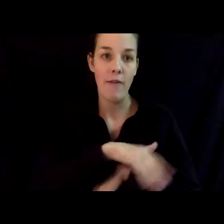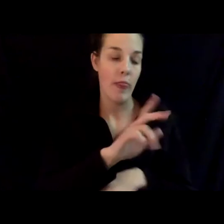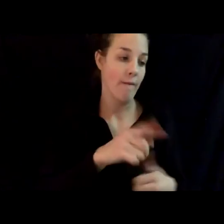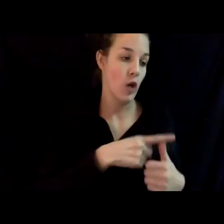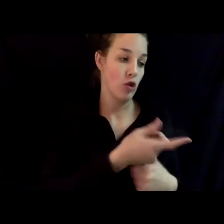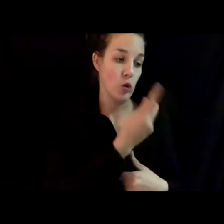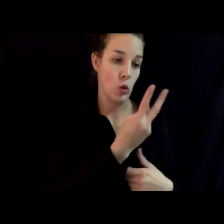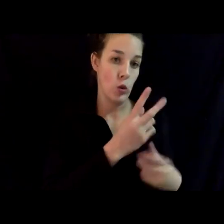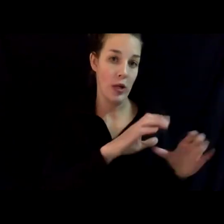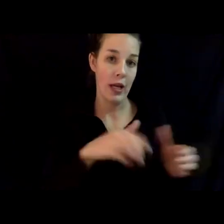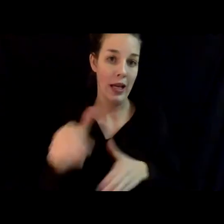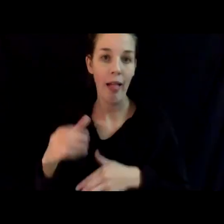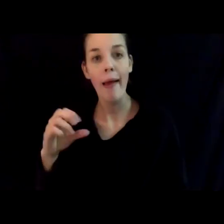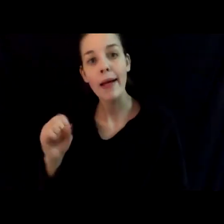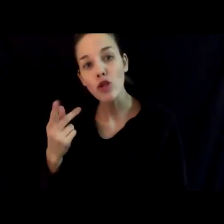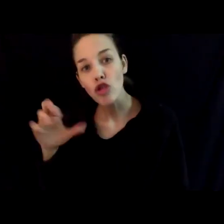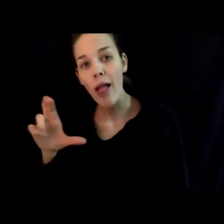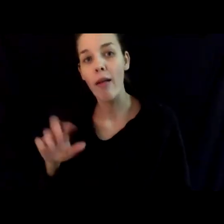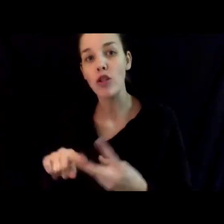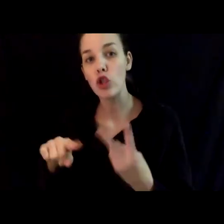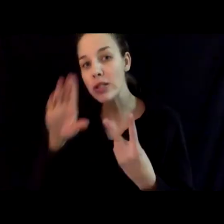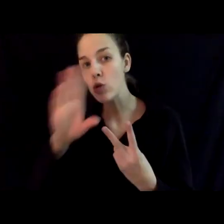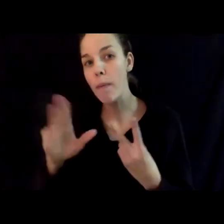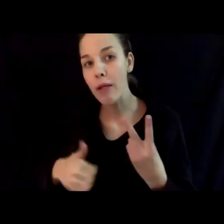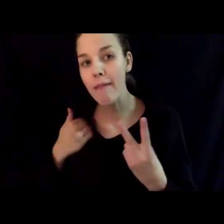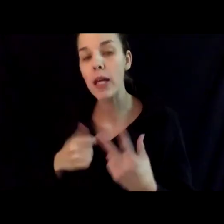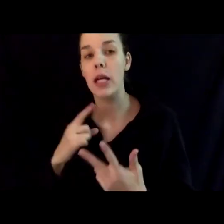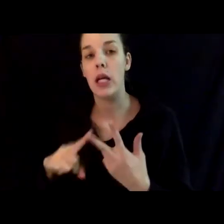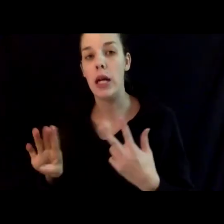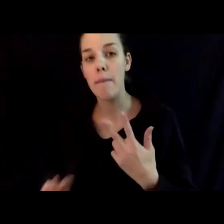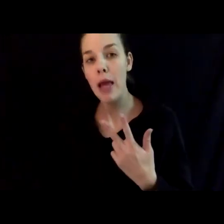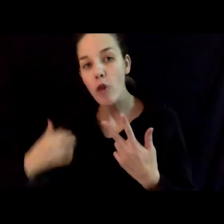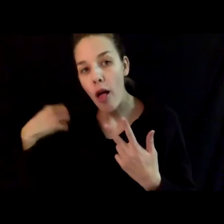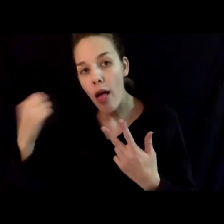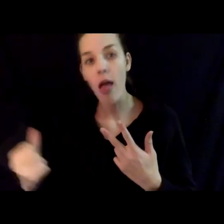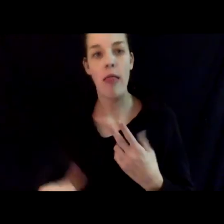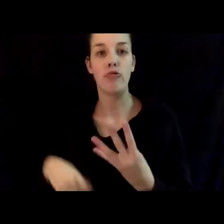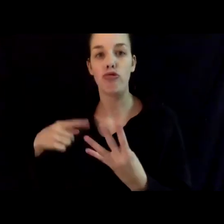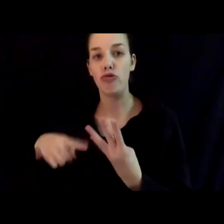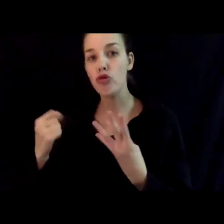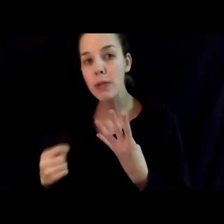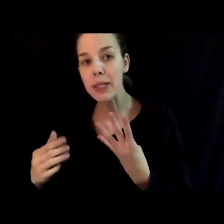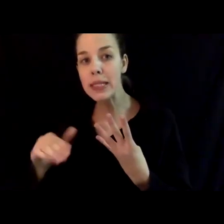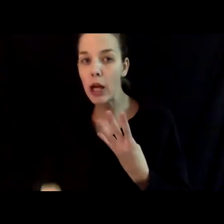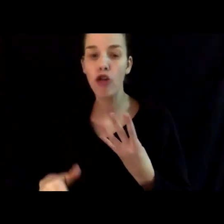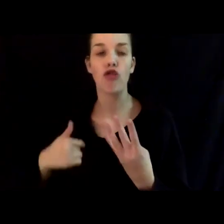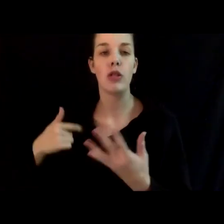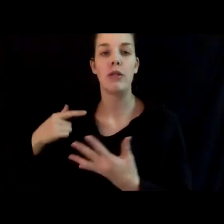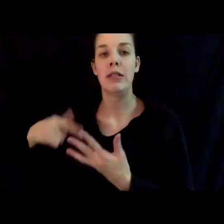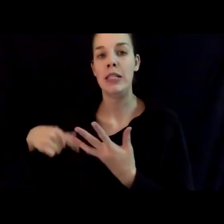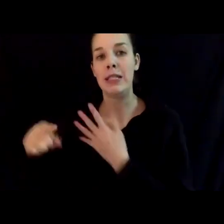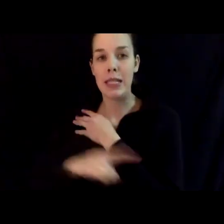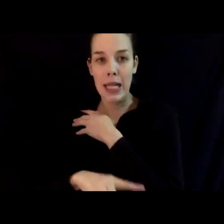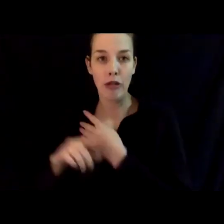including shelters, sober living homes, behavioral health treatment centers, and detention centers.